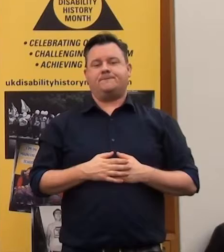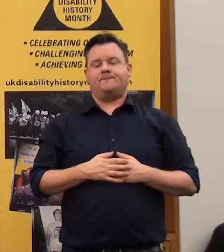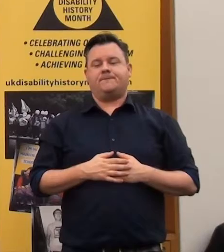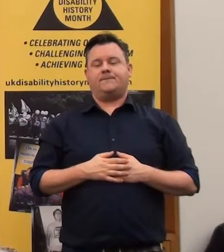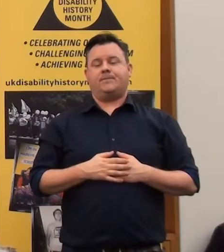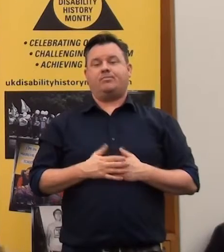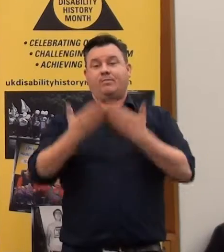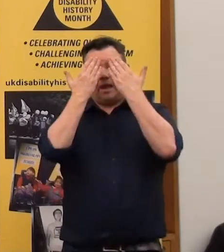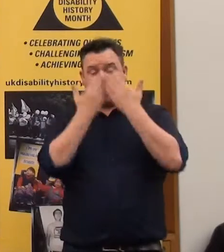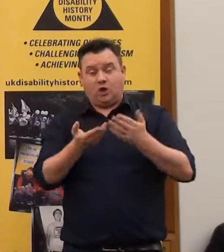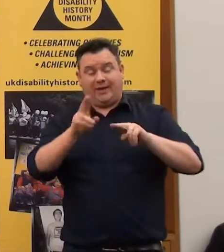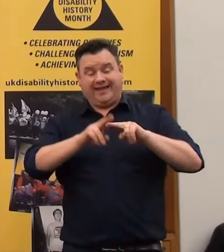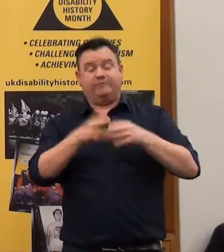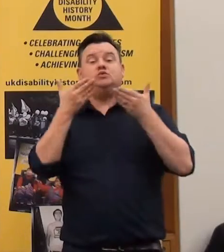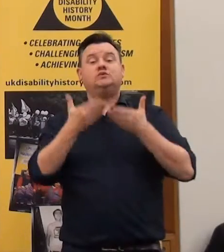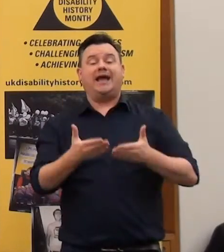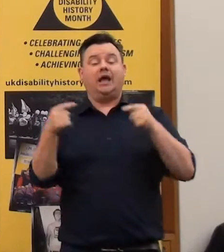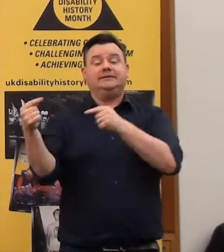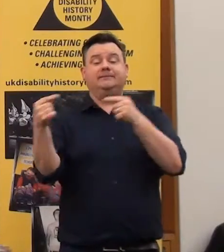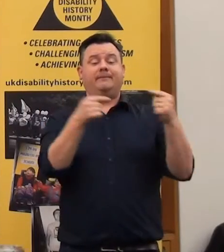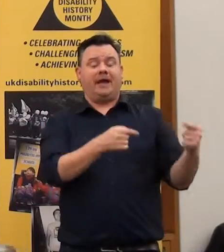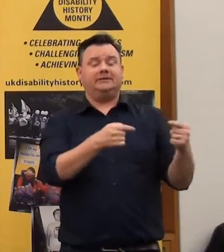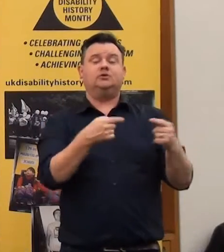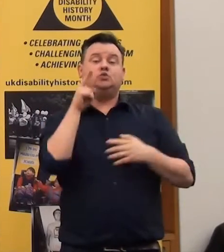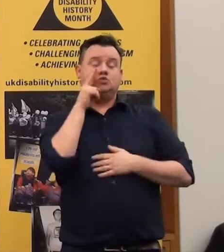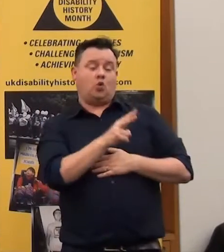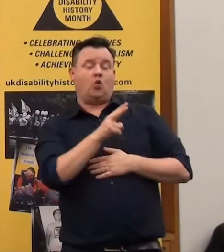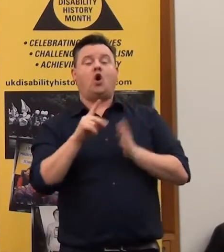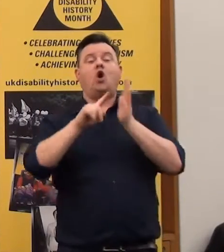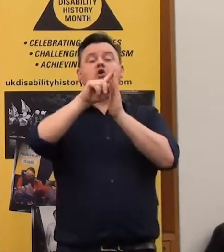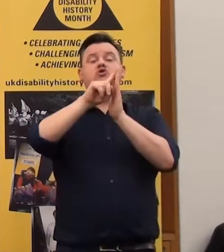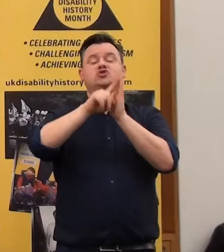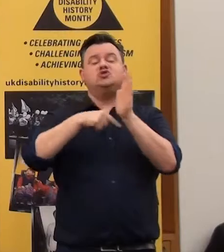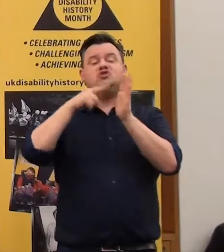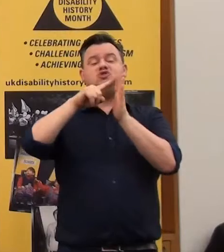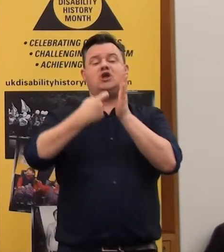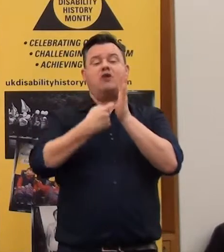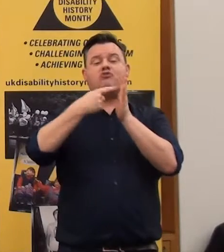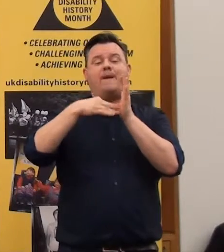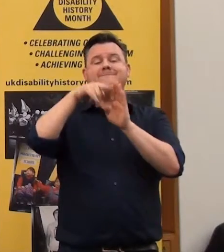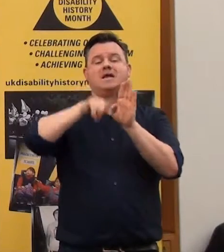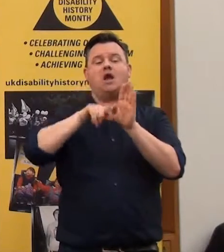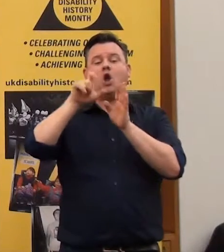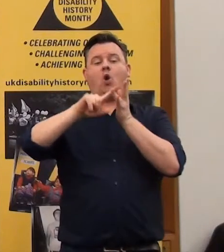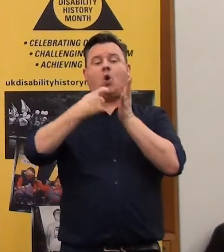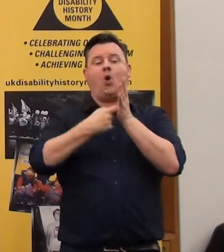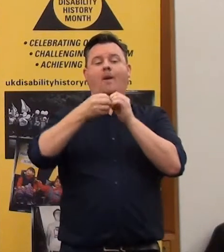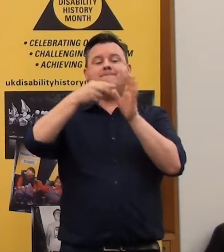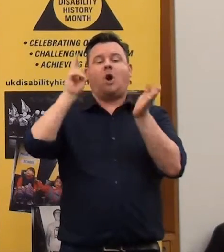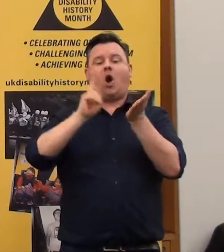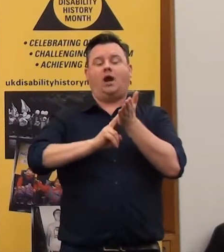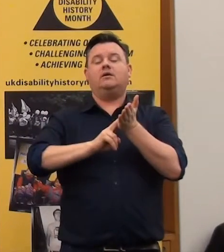I don't know whether you saw the debate today, but Jeremy Corbyn, one of the mildest, kindest people I know, lost his way.